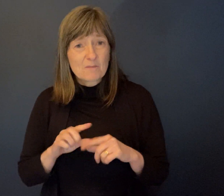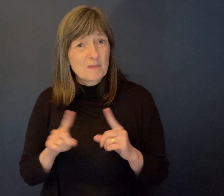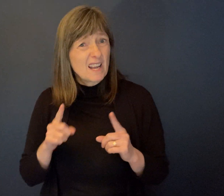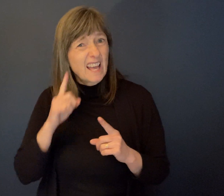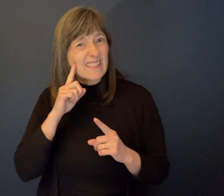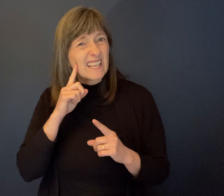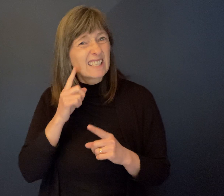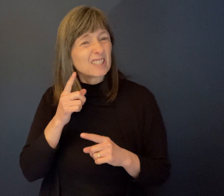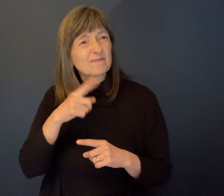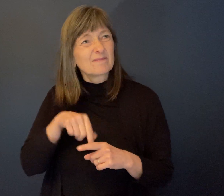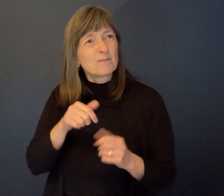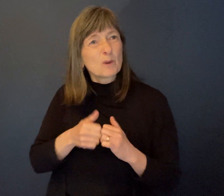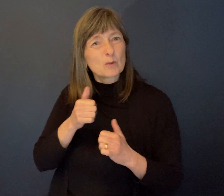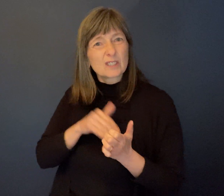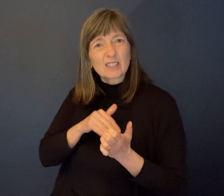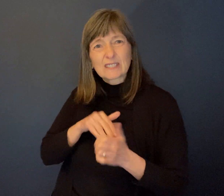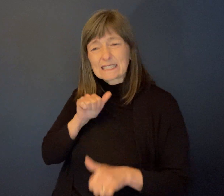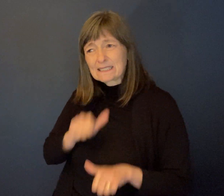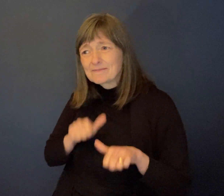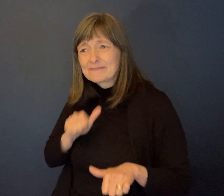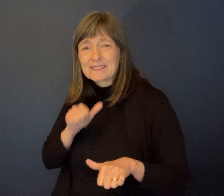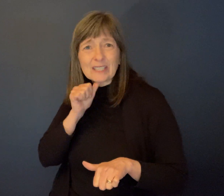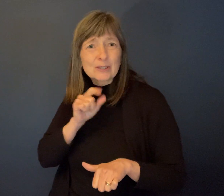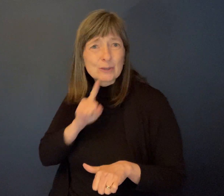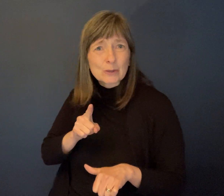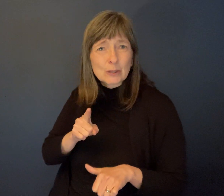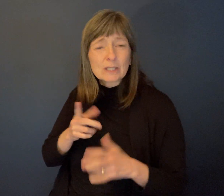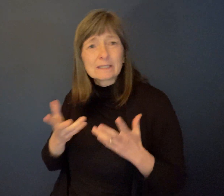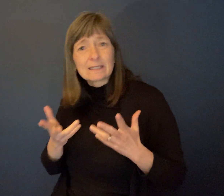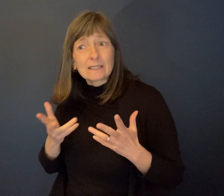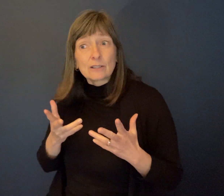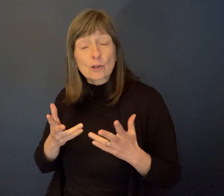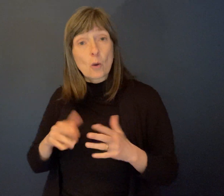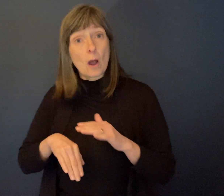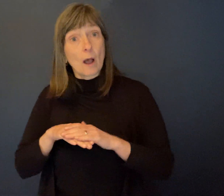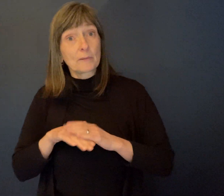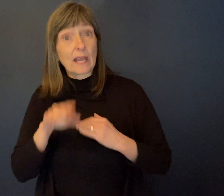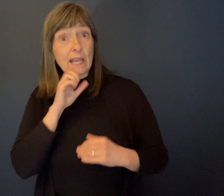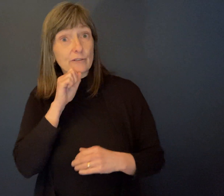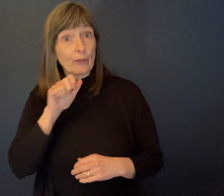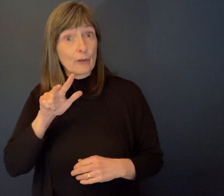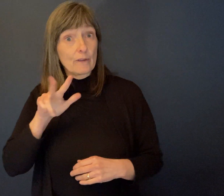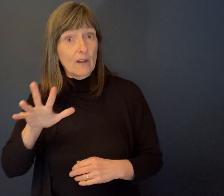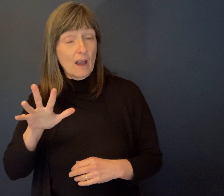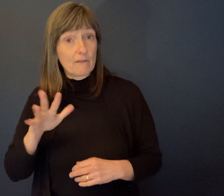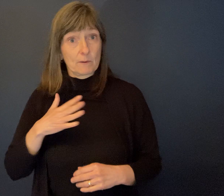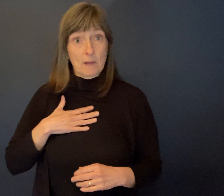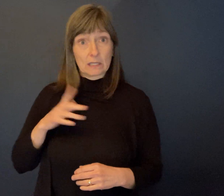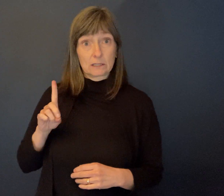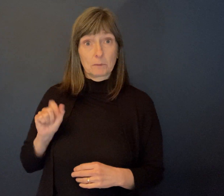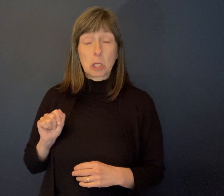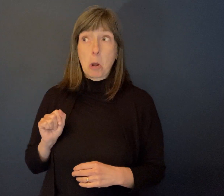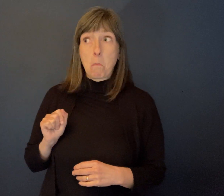many unknowns at that time. So, you know, somebody living at 35, it's fine if it was seen to be, no, that person's doing pretty good.